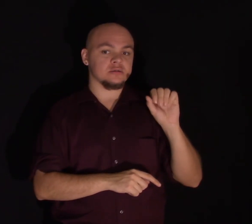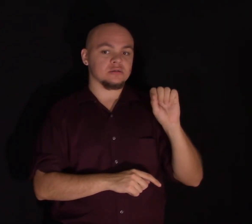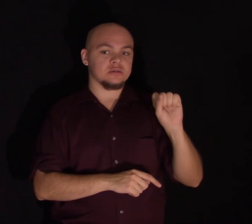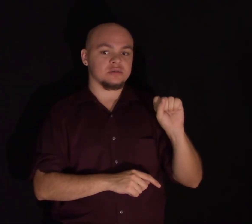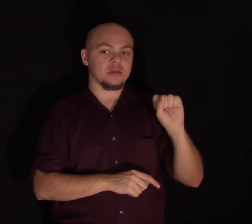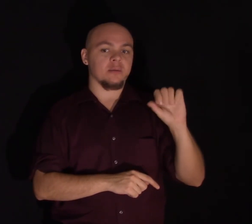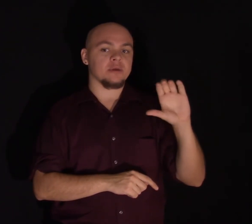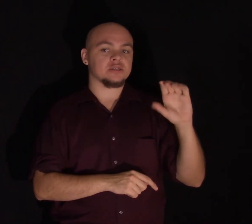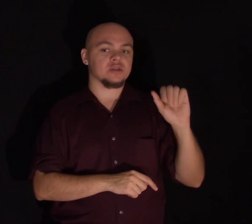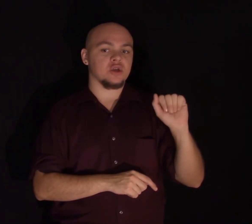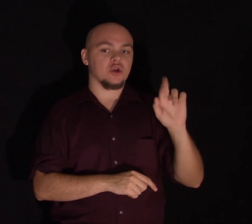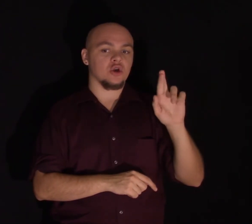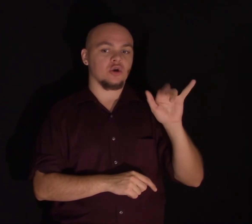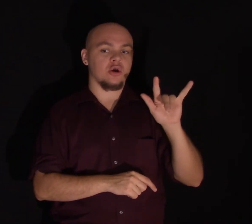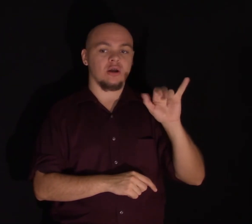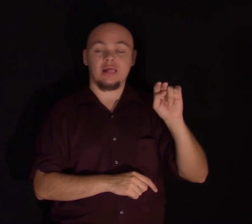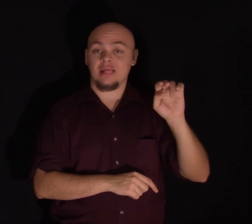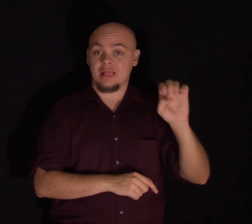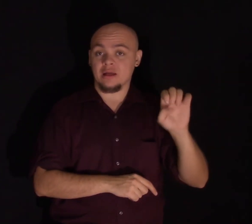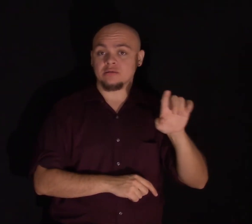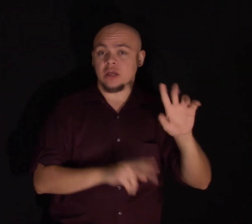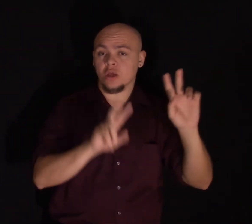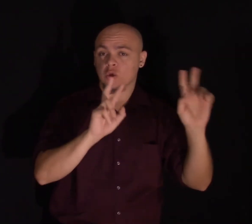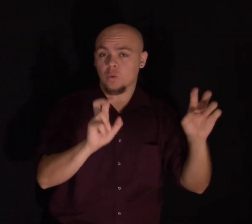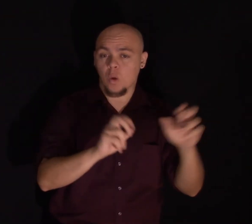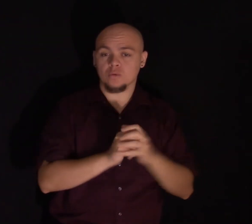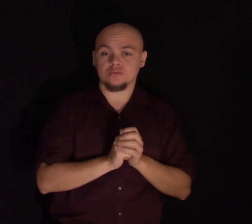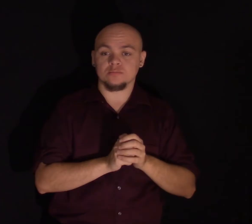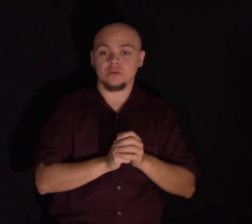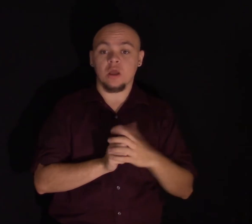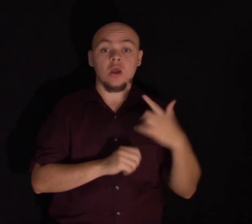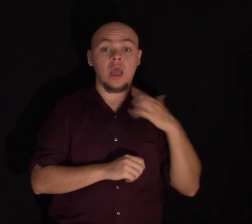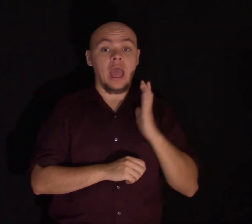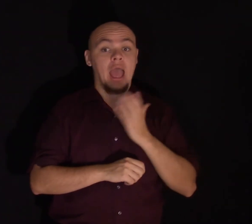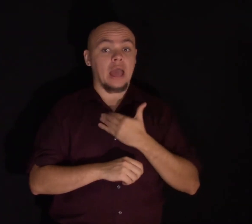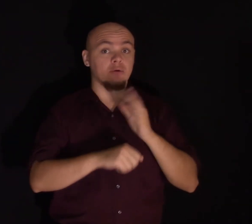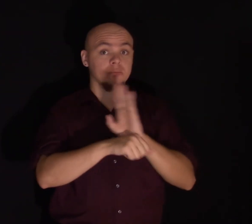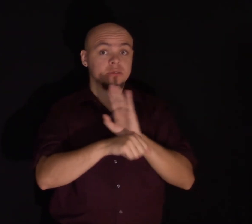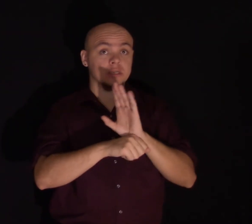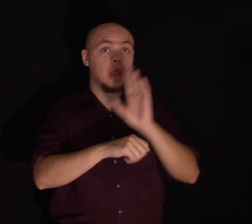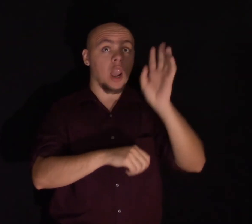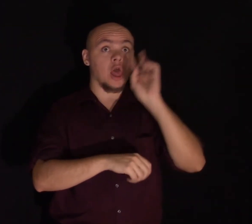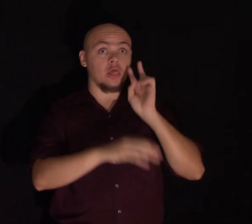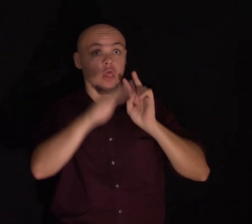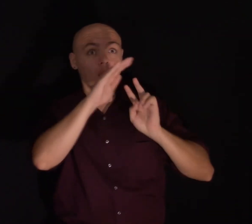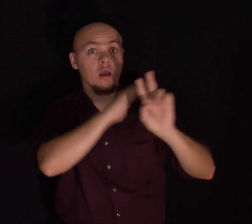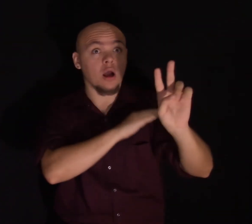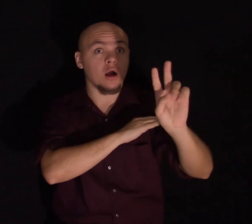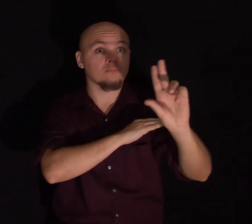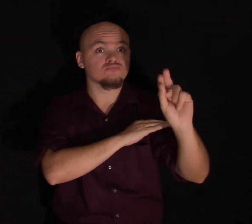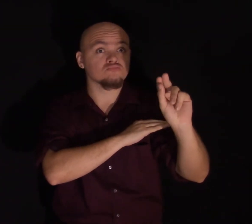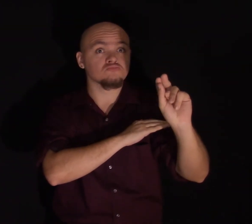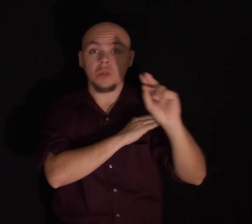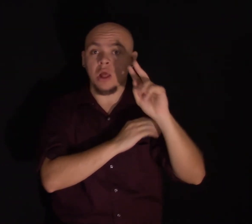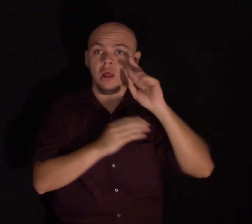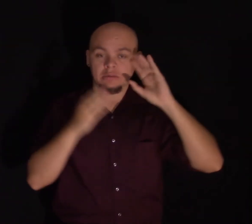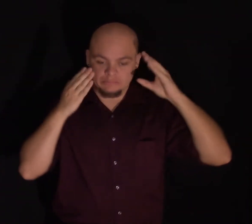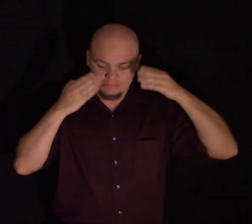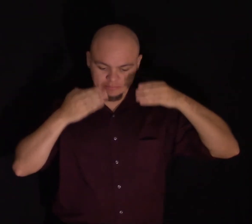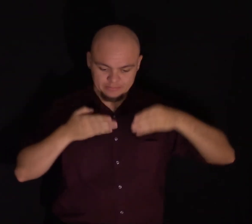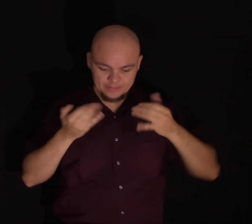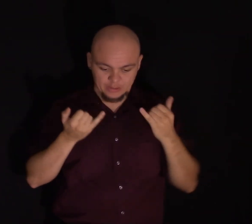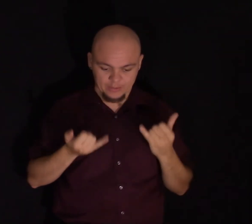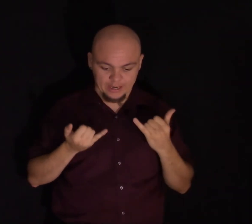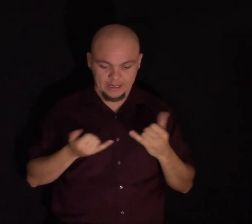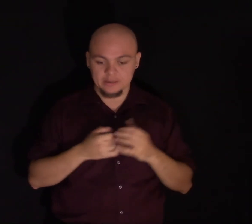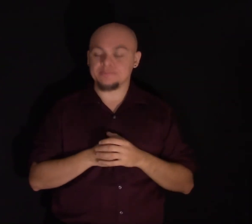main business is not to see what lies dimly to distance, but to do what lies clearly at hand. So